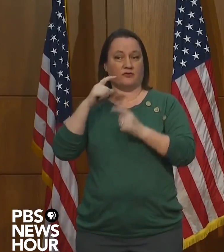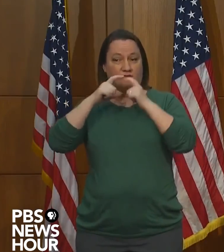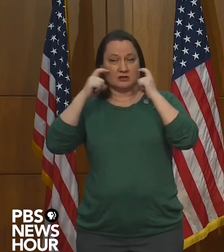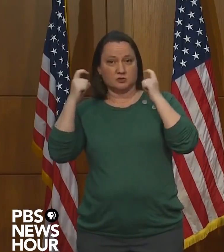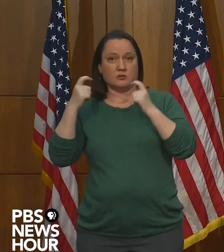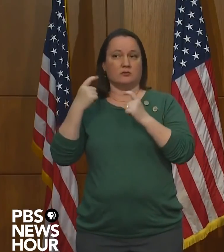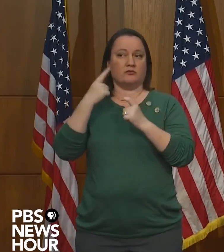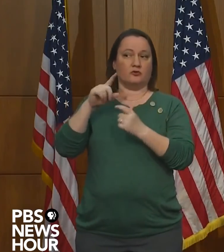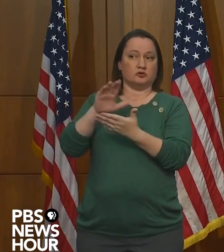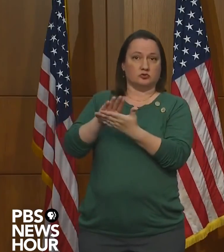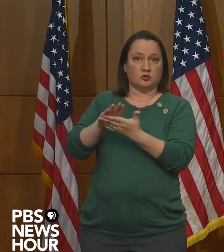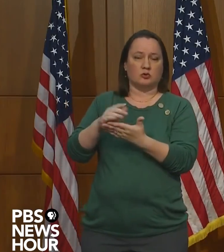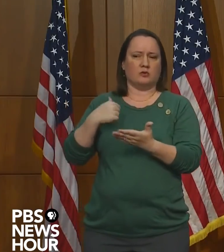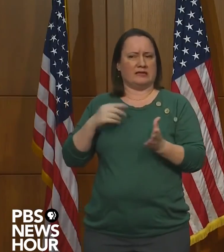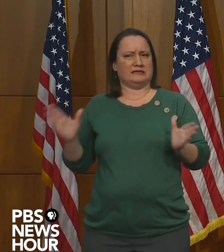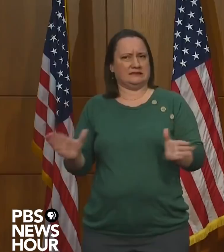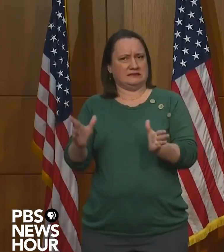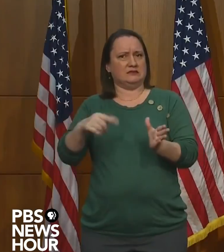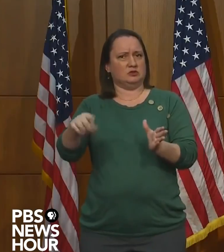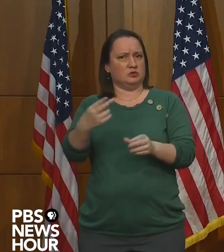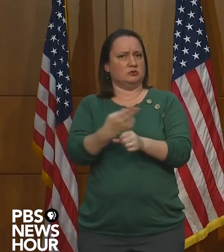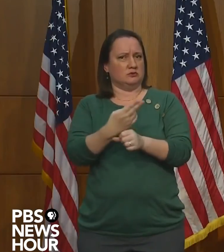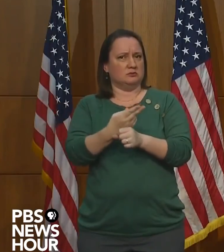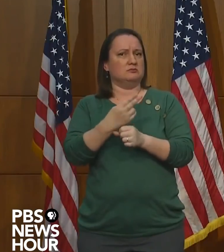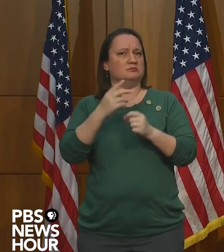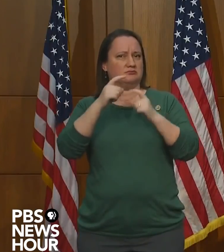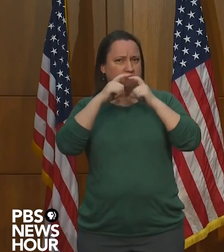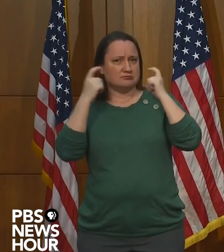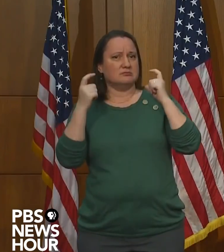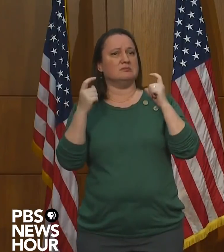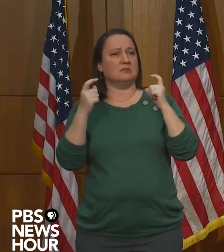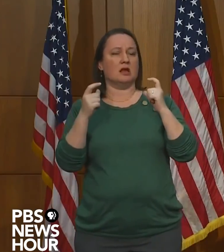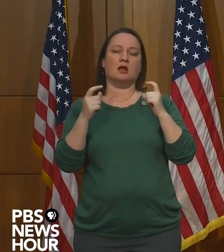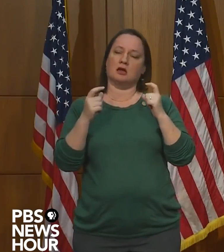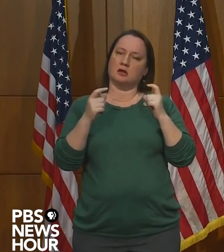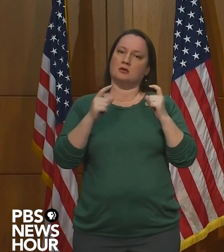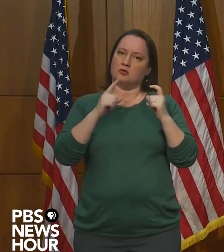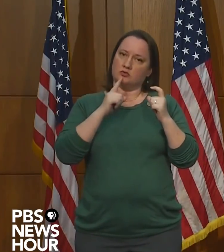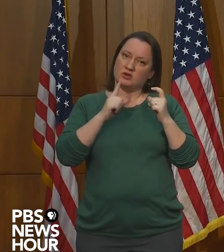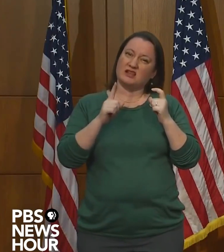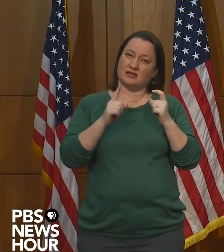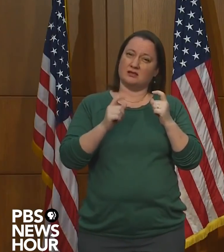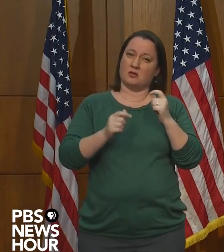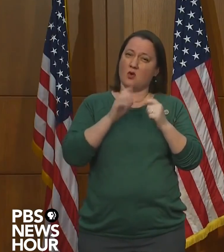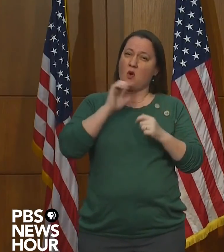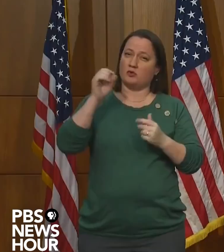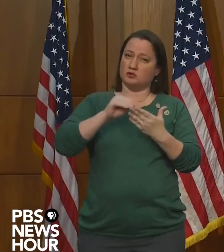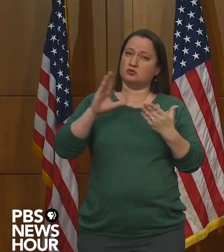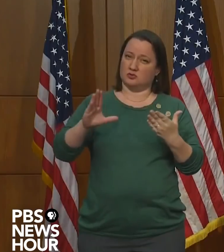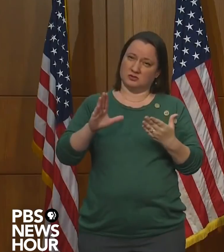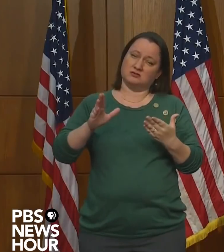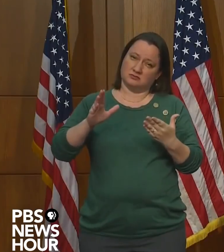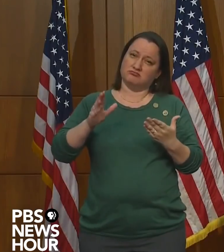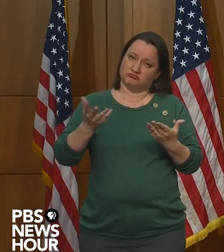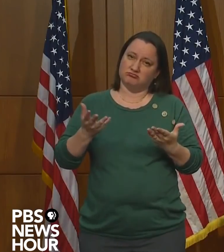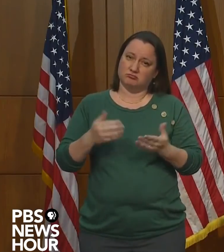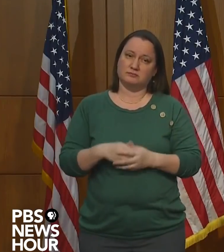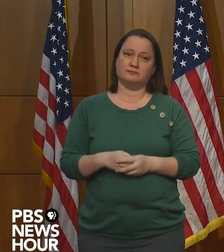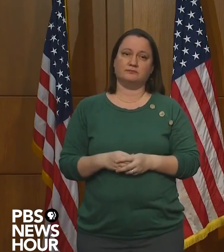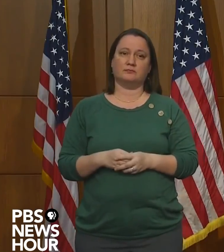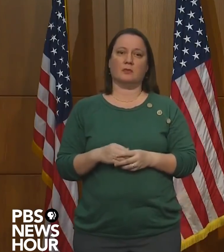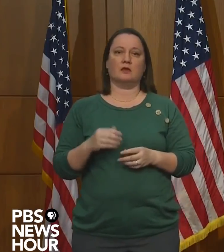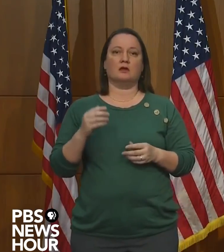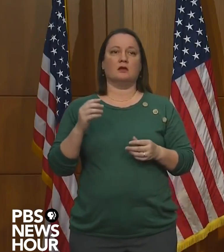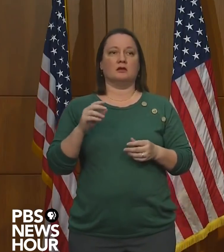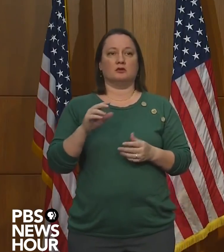we will encourage students to wear face coverings as well, especially our older students. Schools must submit plans to the